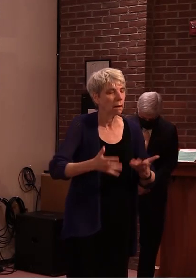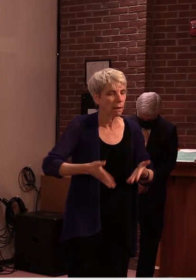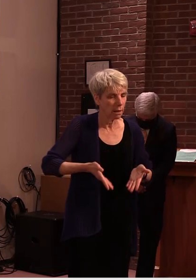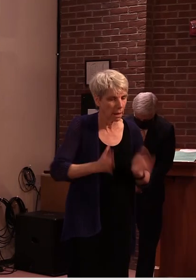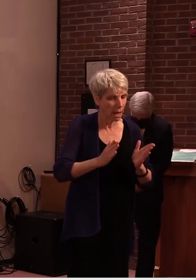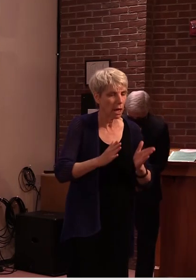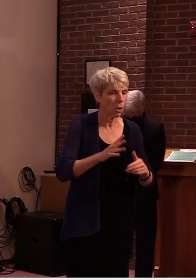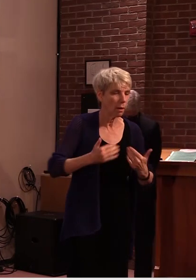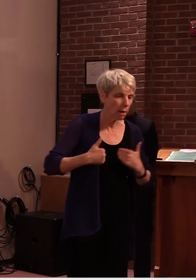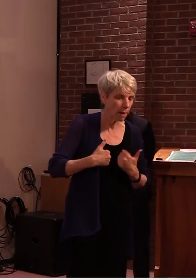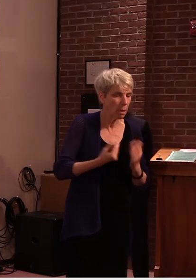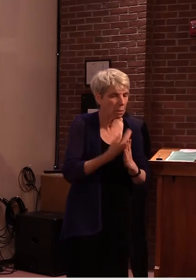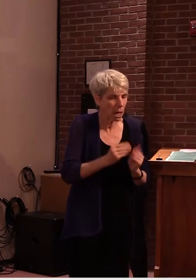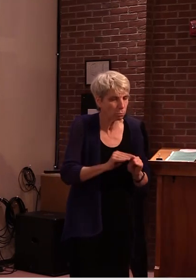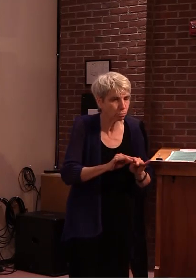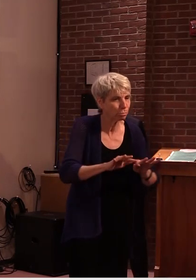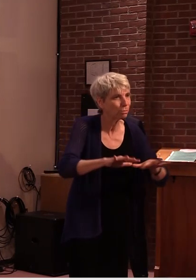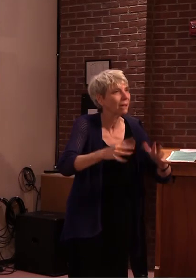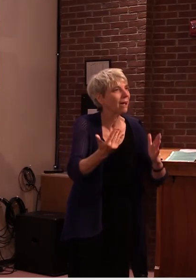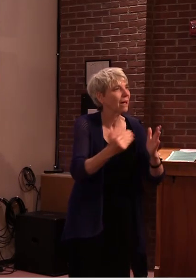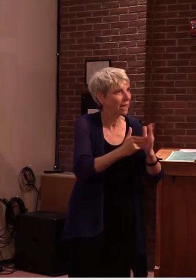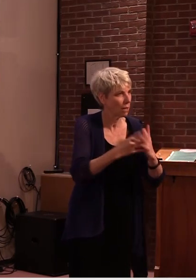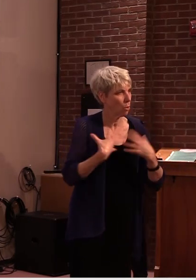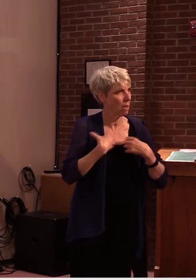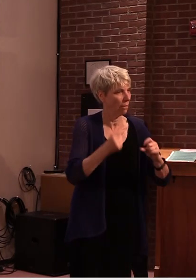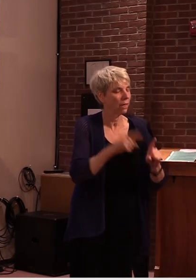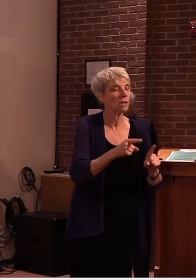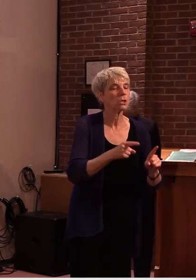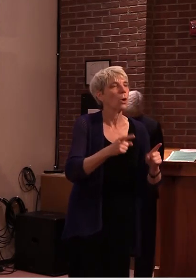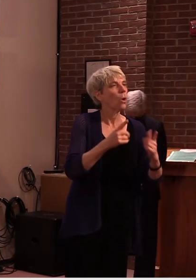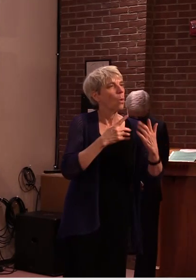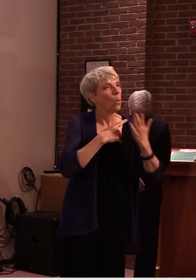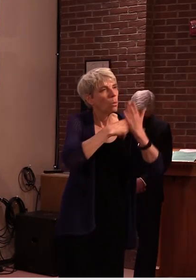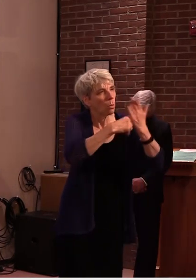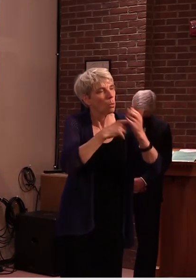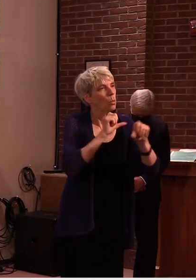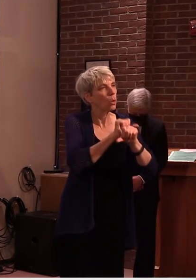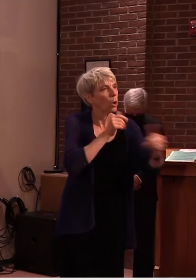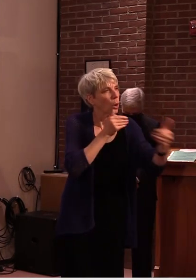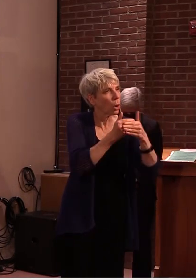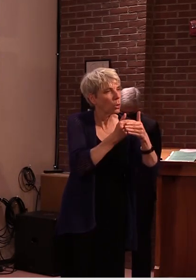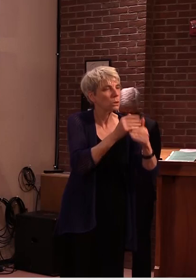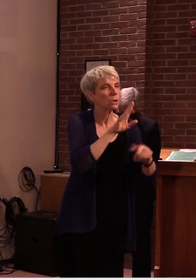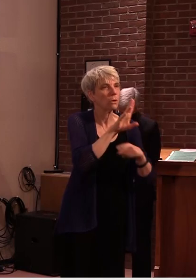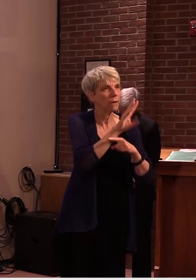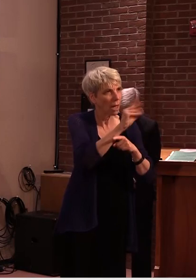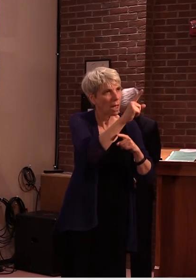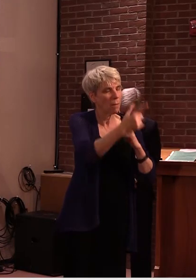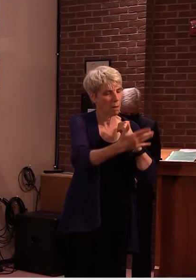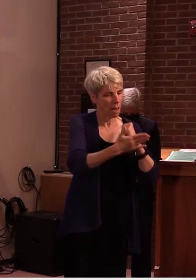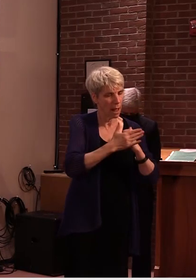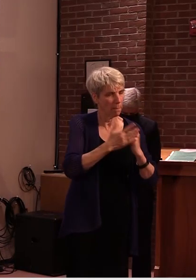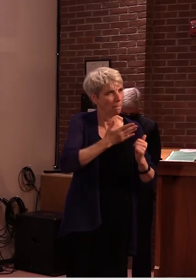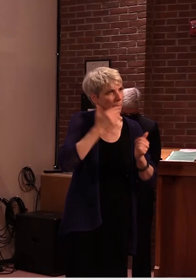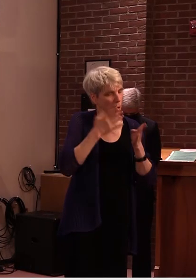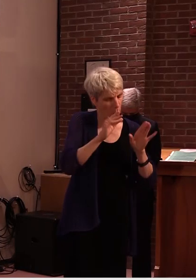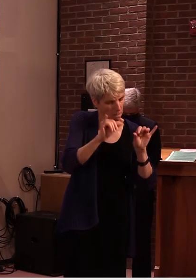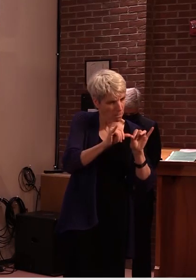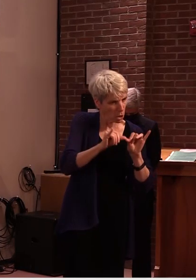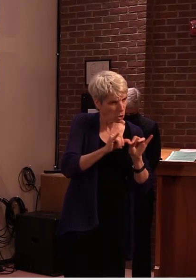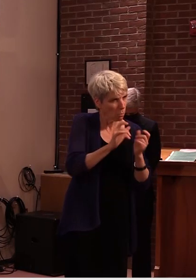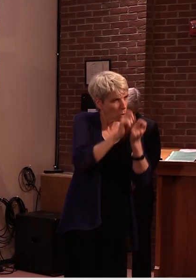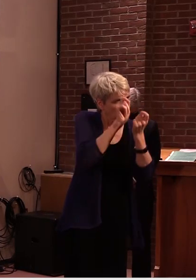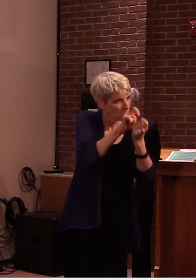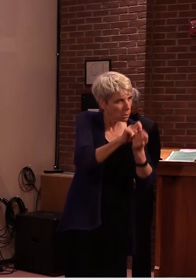actual in the field data um which we know will will better refine and inform our estimates going forward um so it